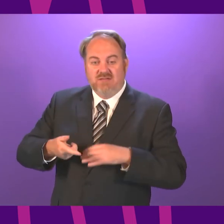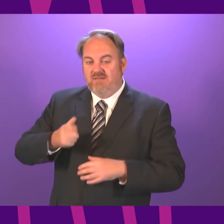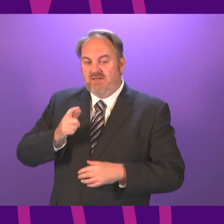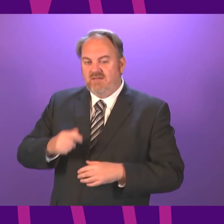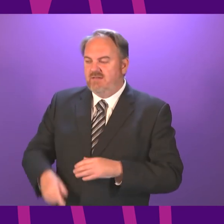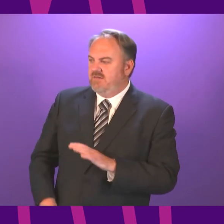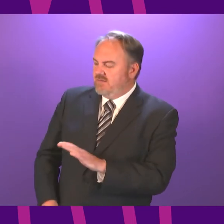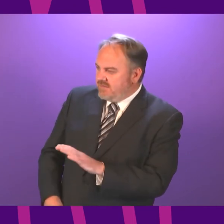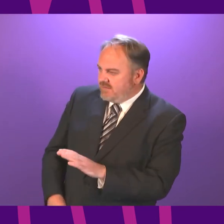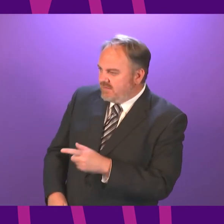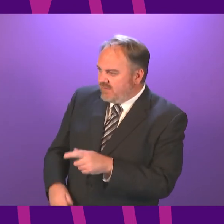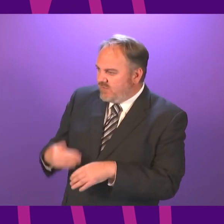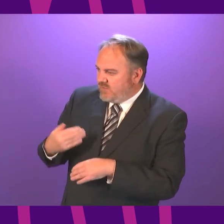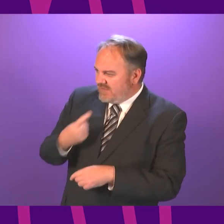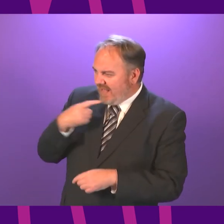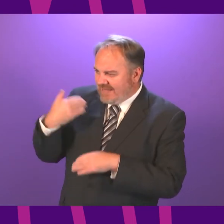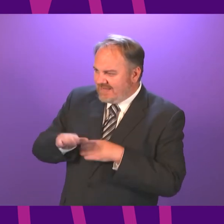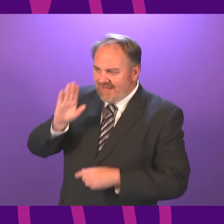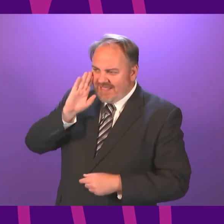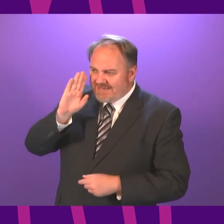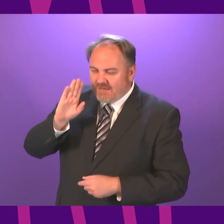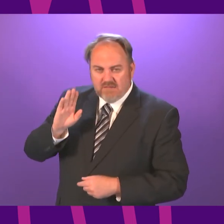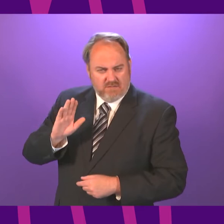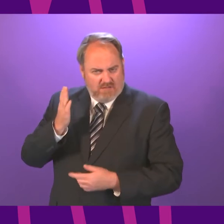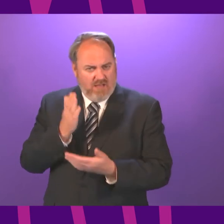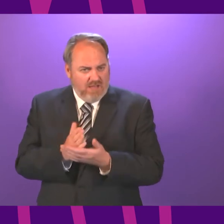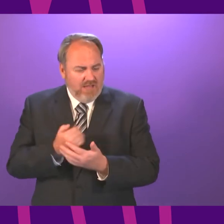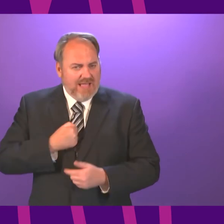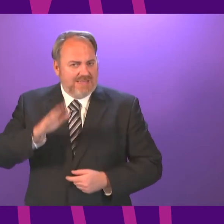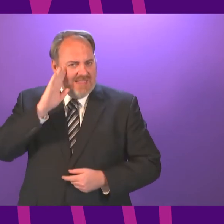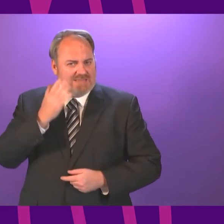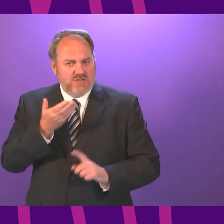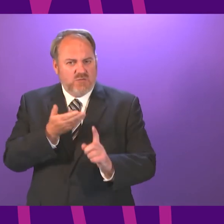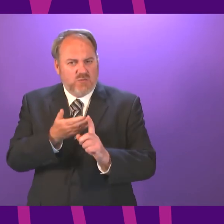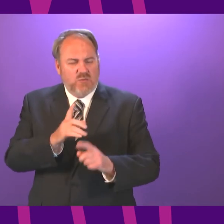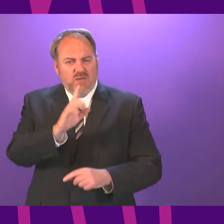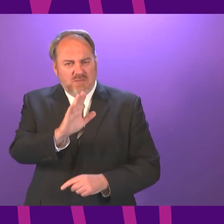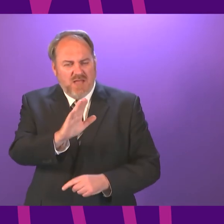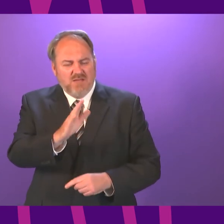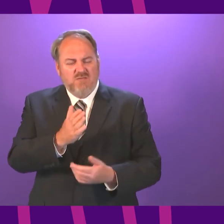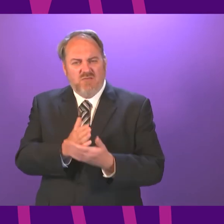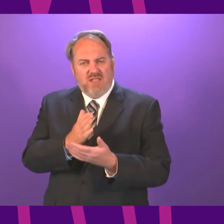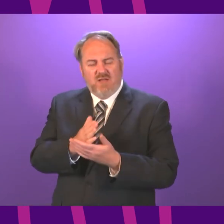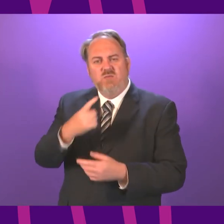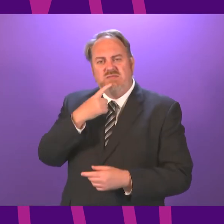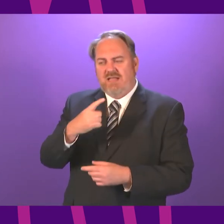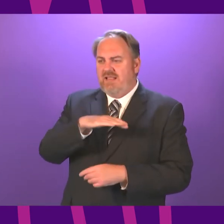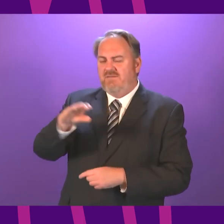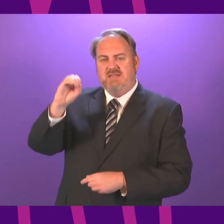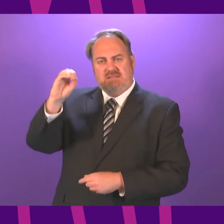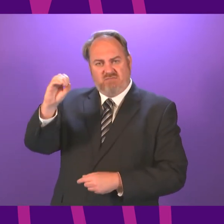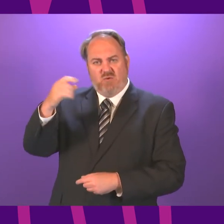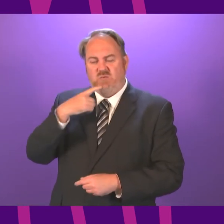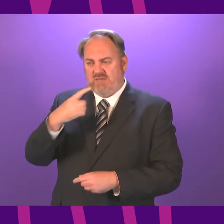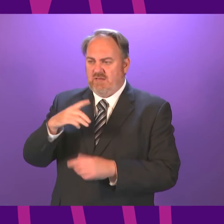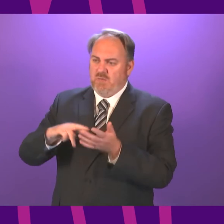the First Minister is saying, did I not listen to what she said? I listened very carefully because she made it very clear what is happening when we move to level zero. She then made it very clear